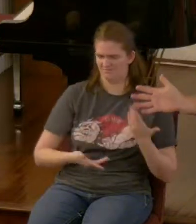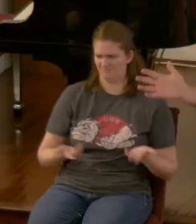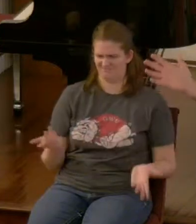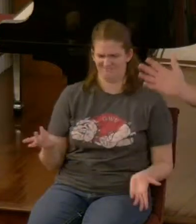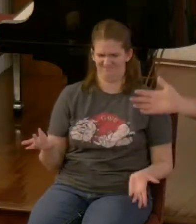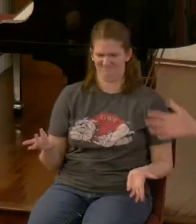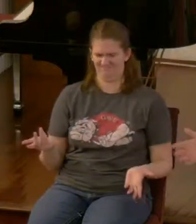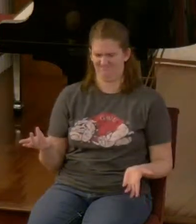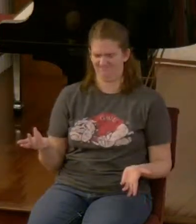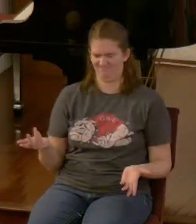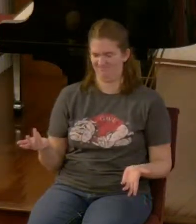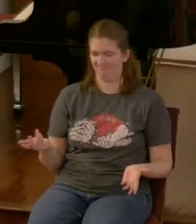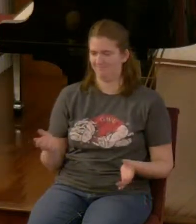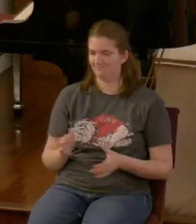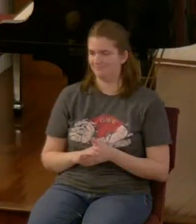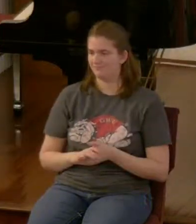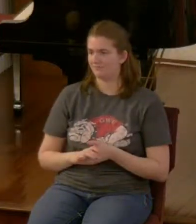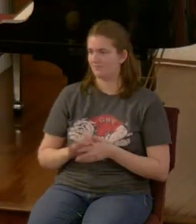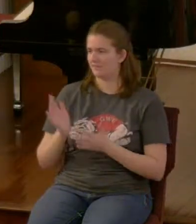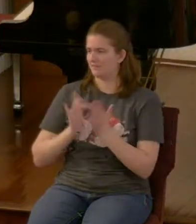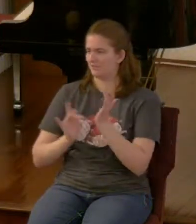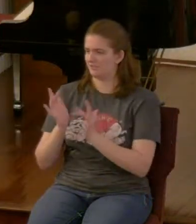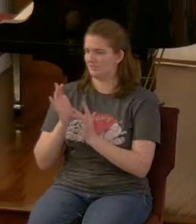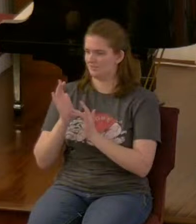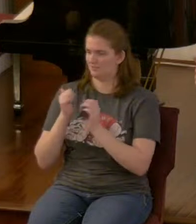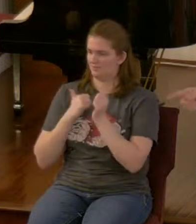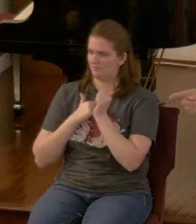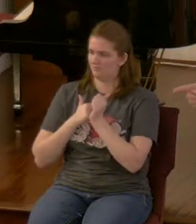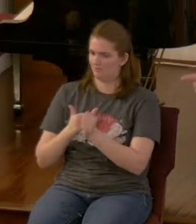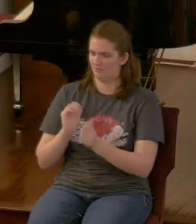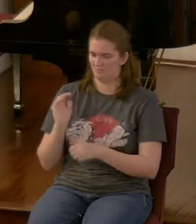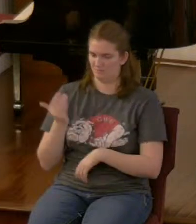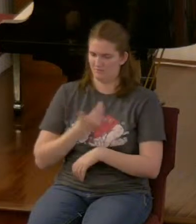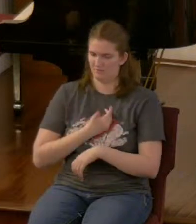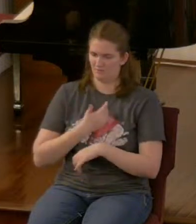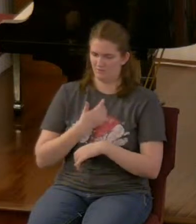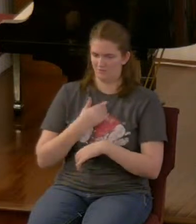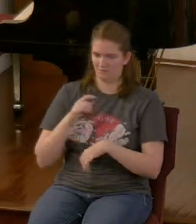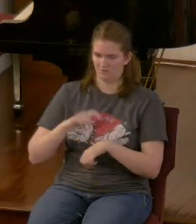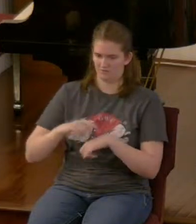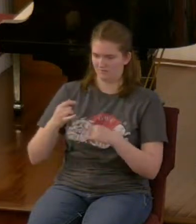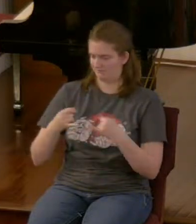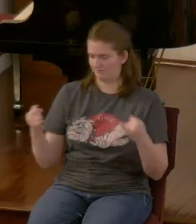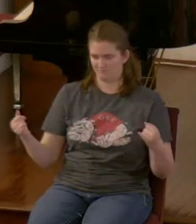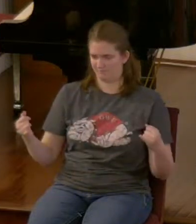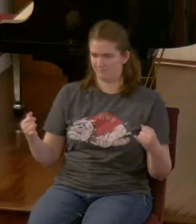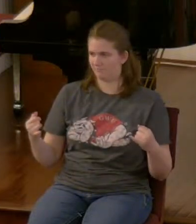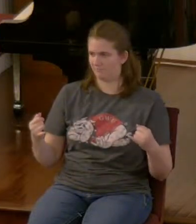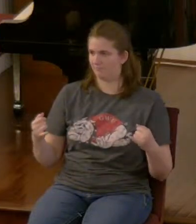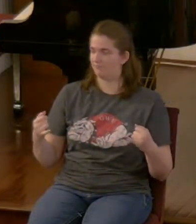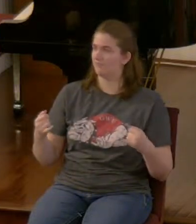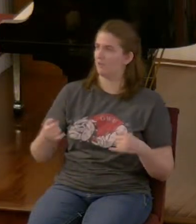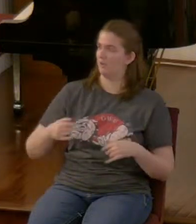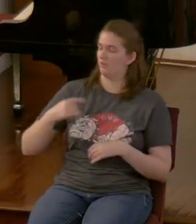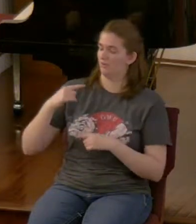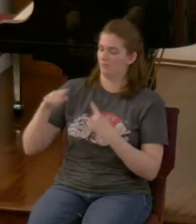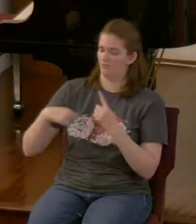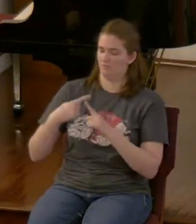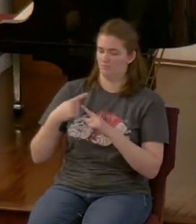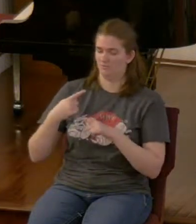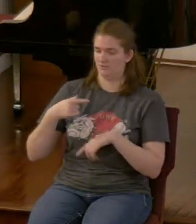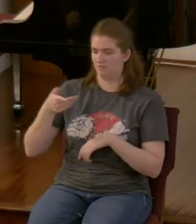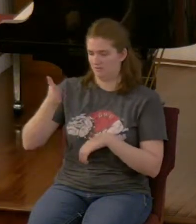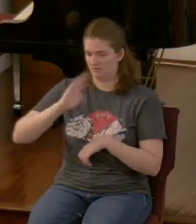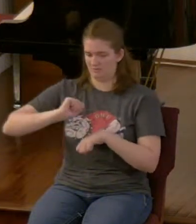Jesus is not going to come back according to our timetable he's going to come back when God tells him go get our children that's when he's coming